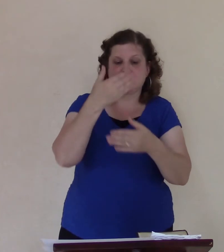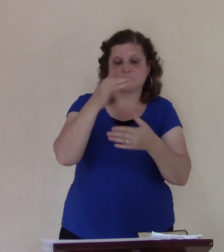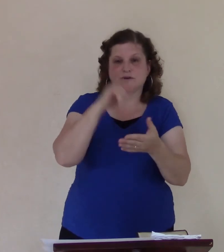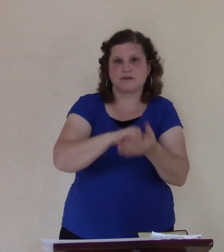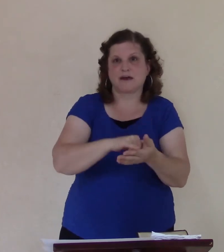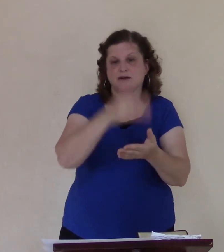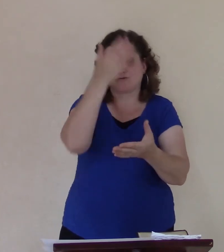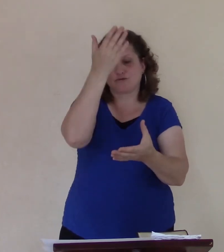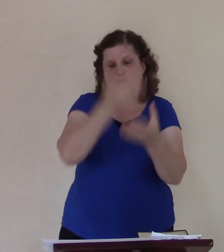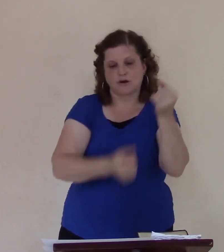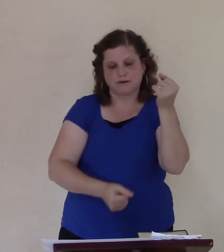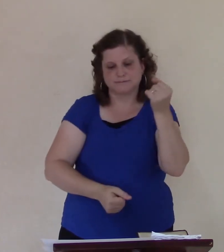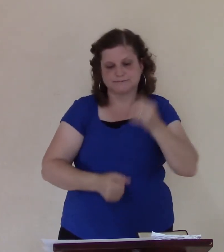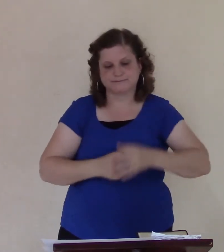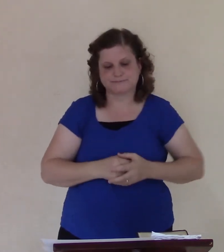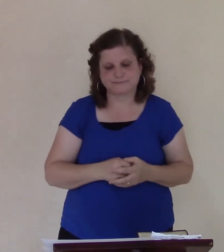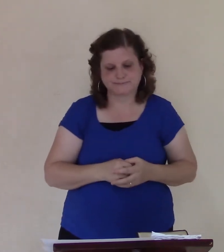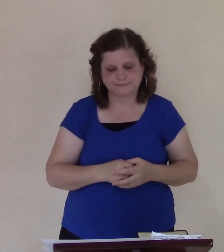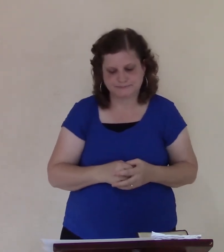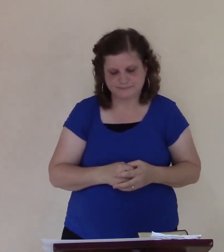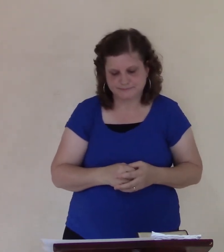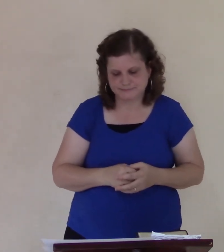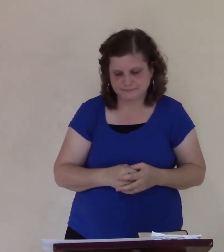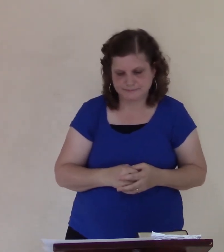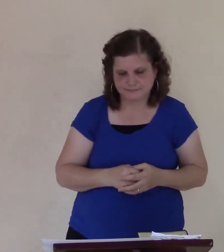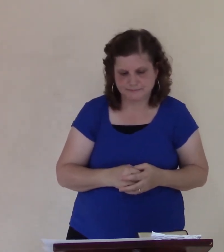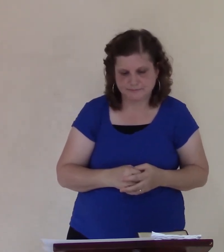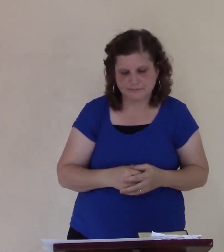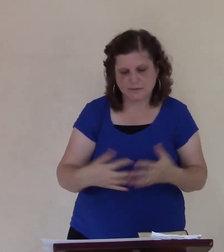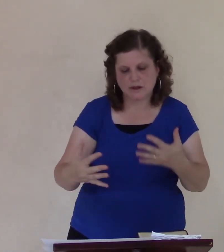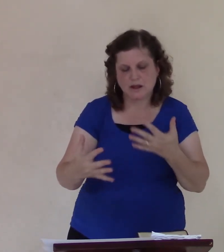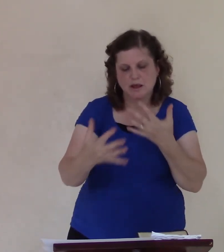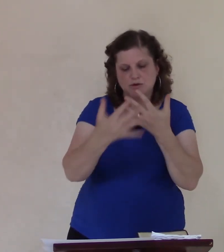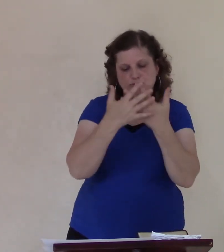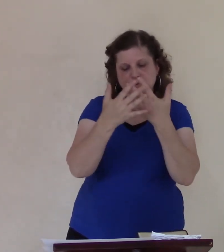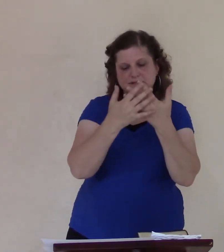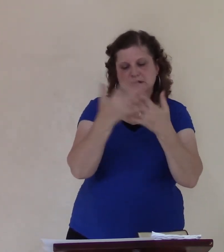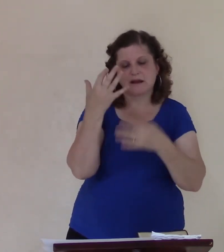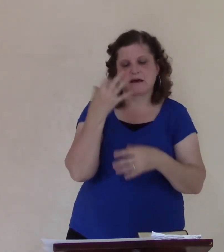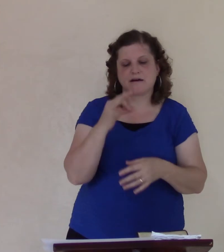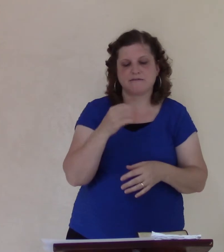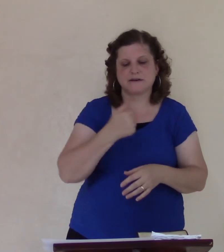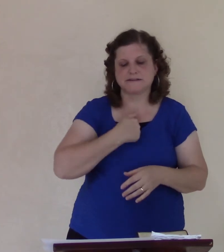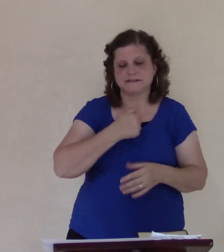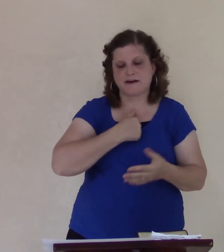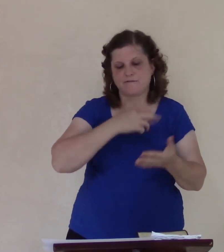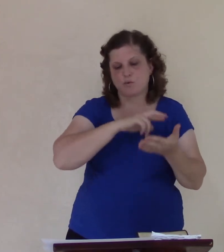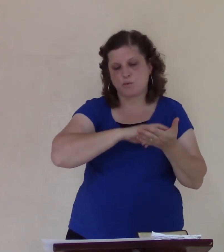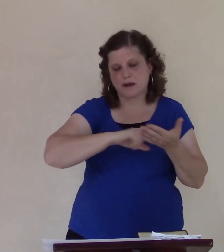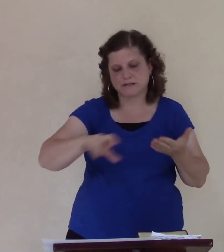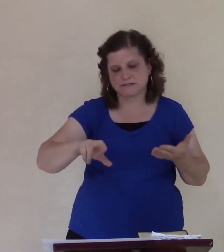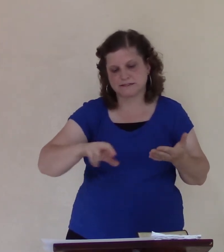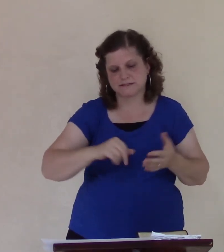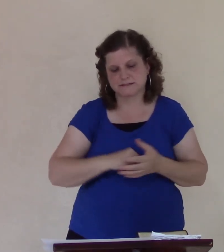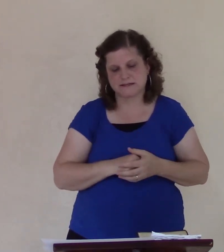the principle of self-giving. What about the principle of self-righteousness? Jonah chapter 4, verse 5.